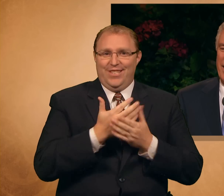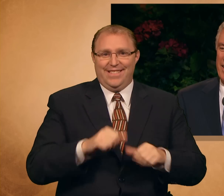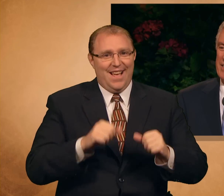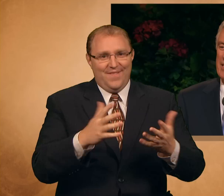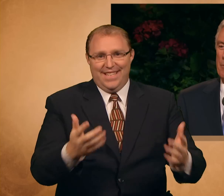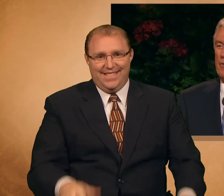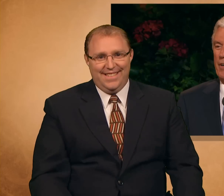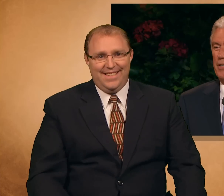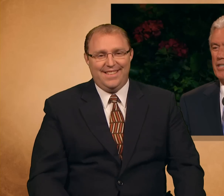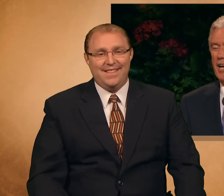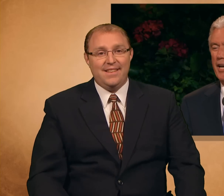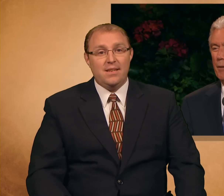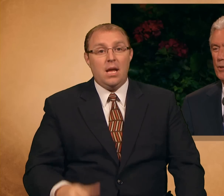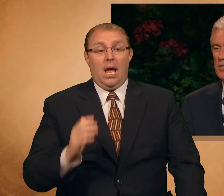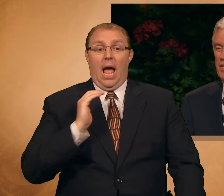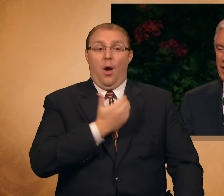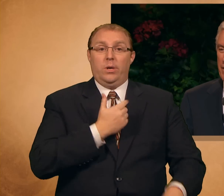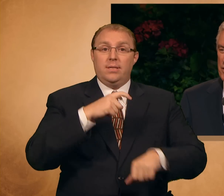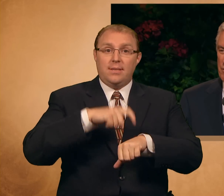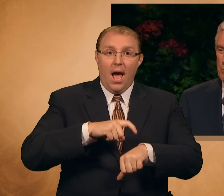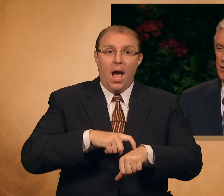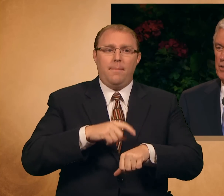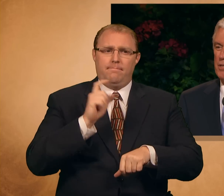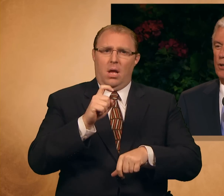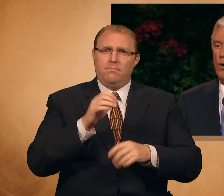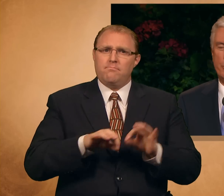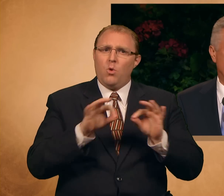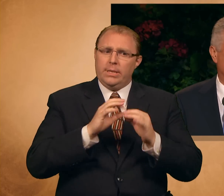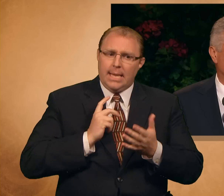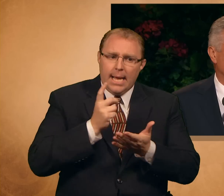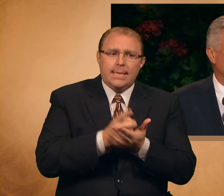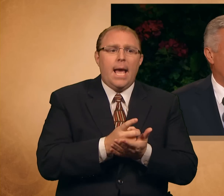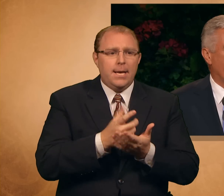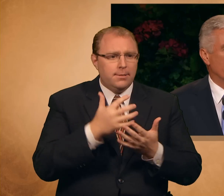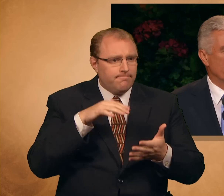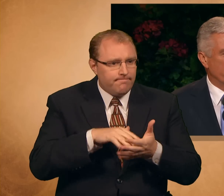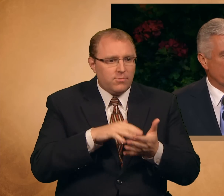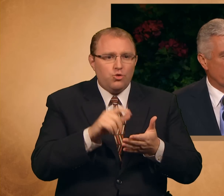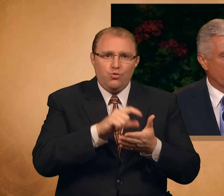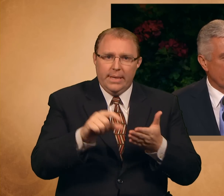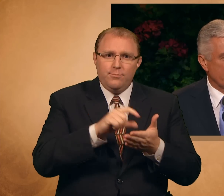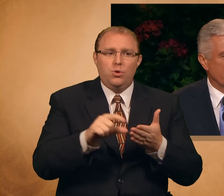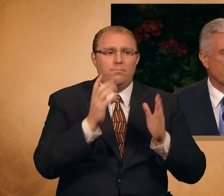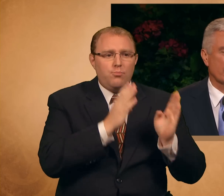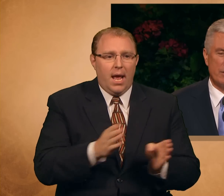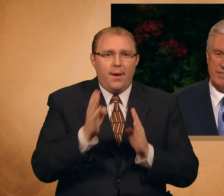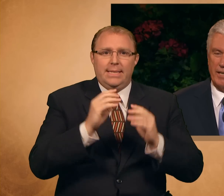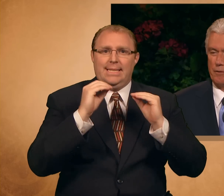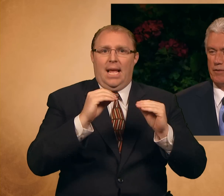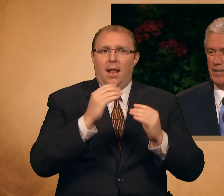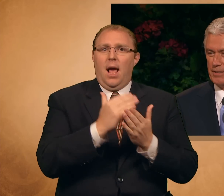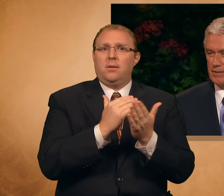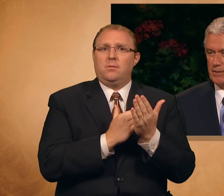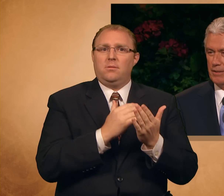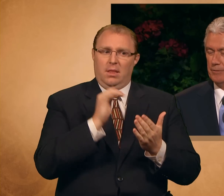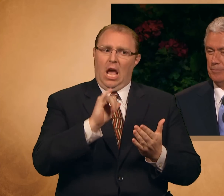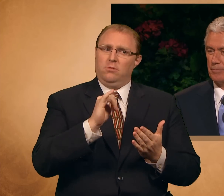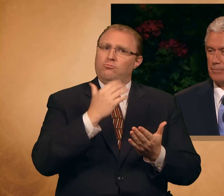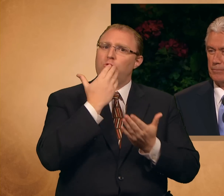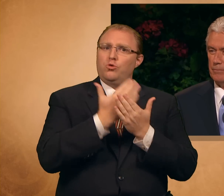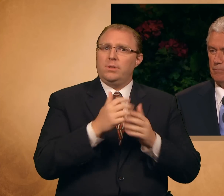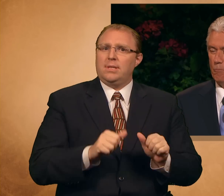Dedicating some of our time to studying the scriptures or preparing to teach a lesson is a good sacrifice.